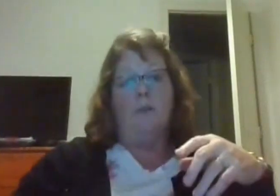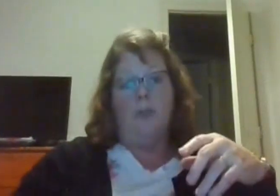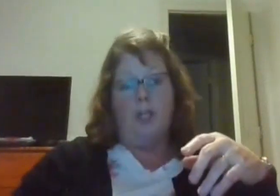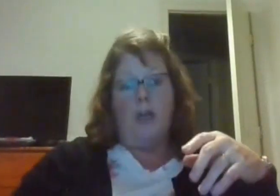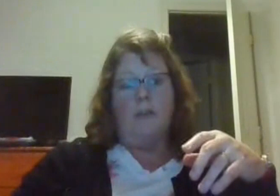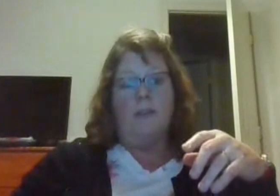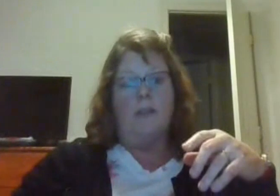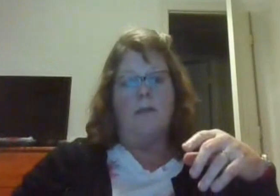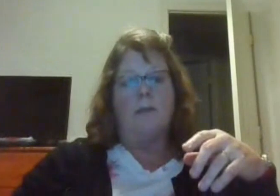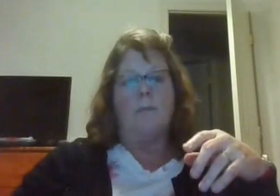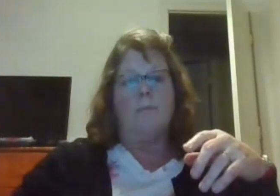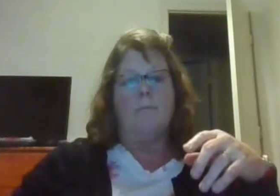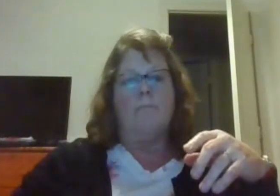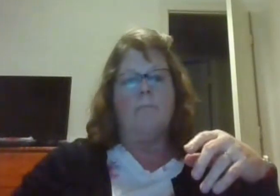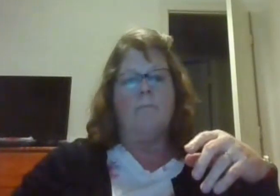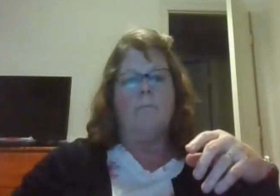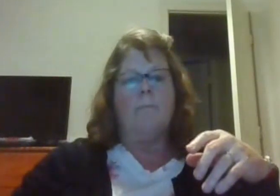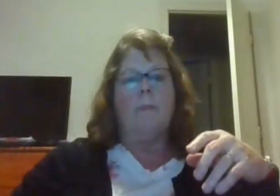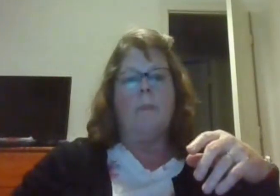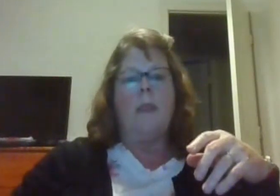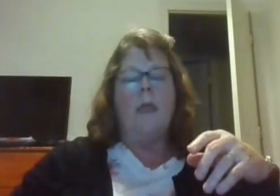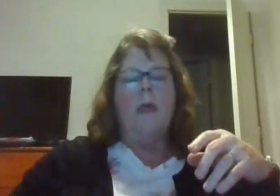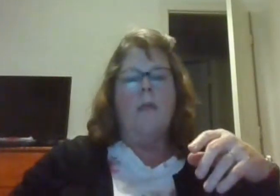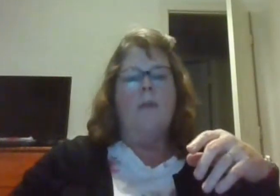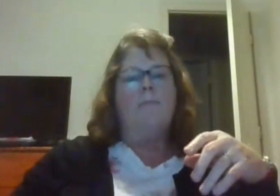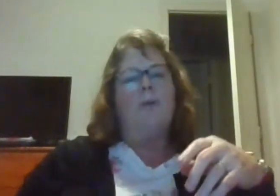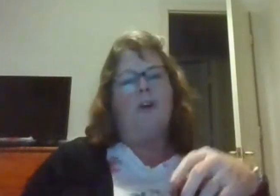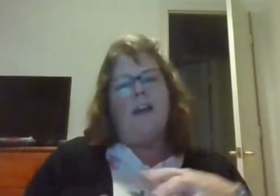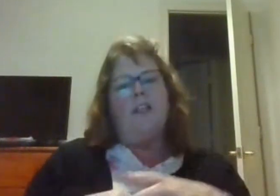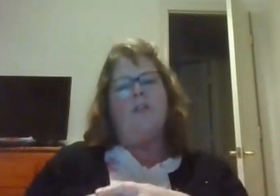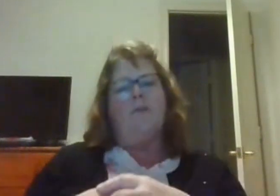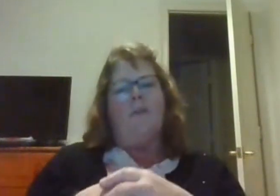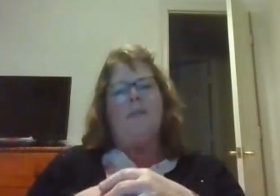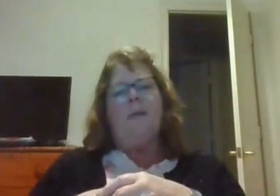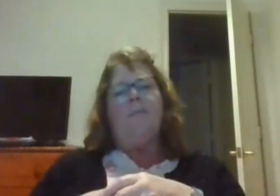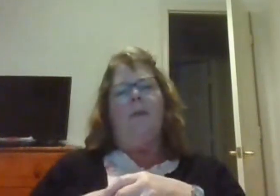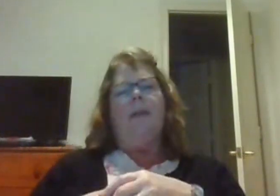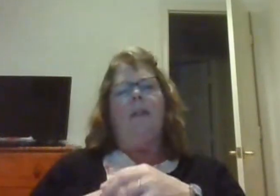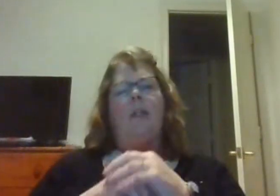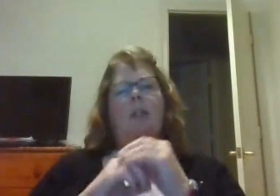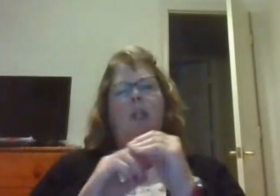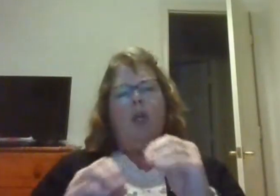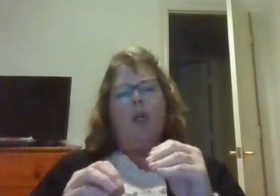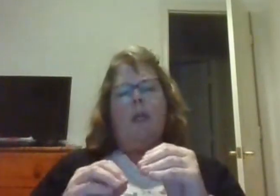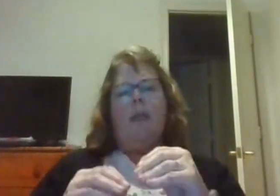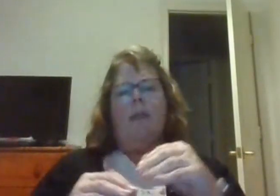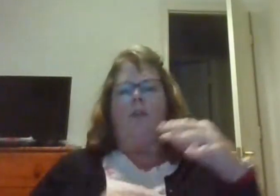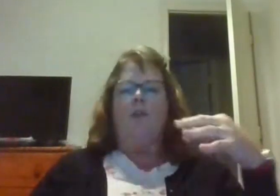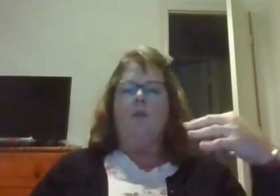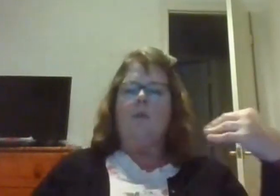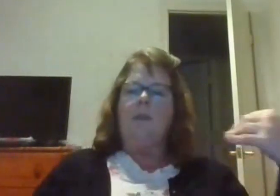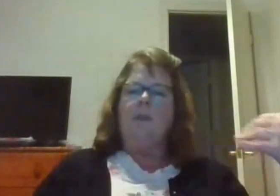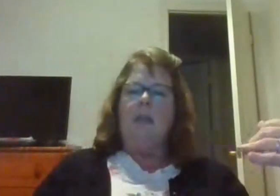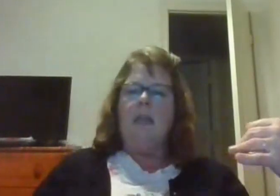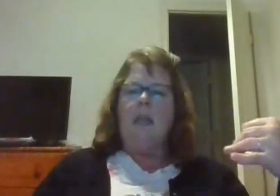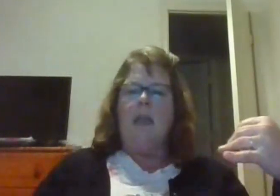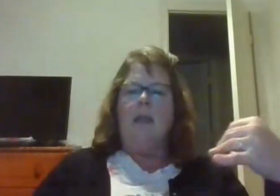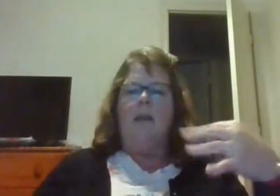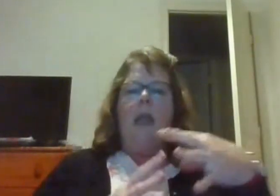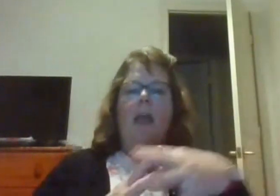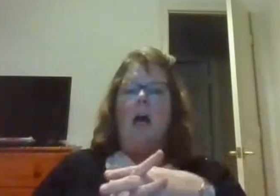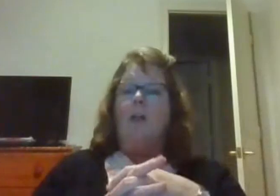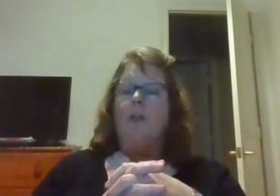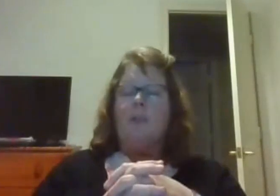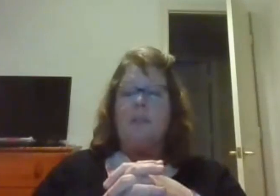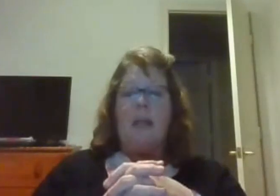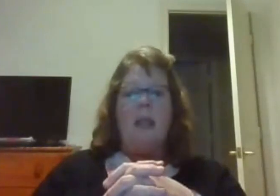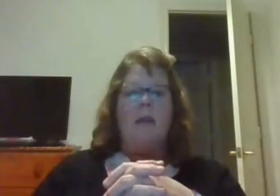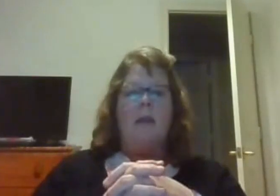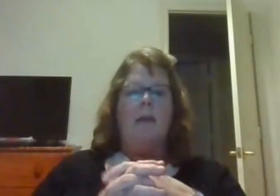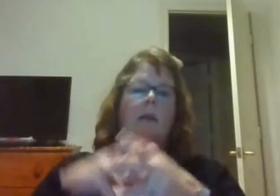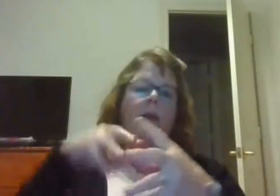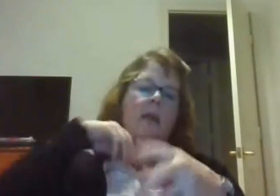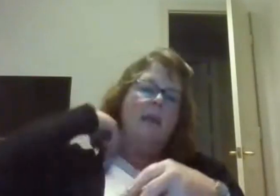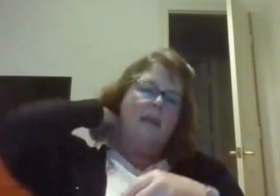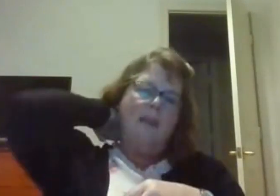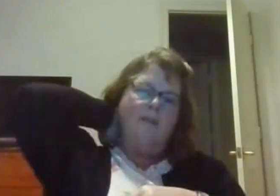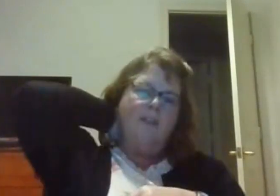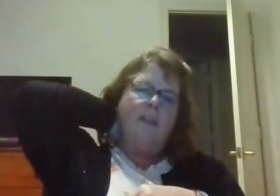justice. The progression from simply looking to seeing and understanding gives